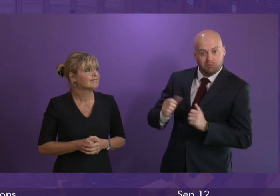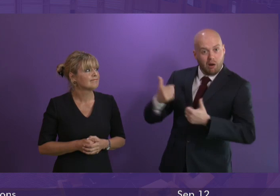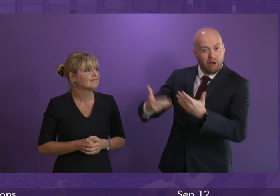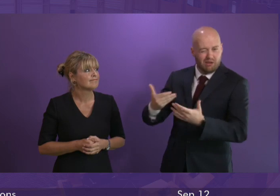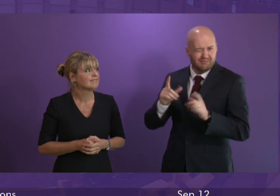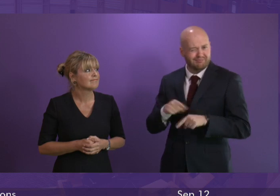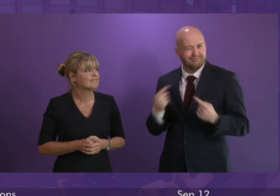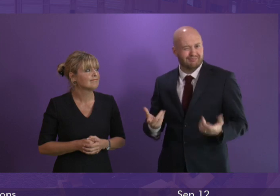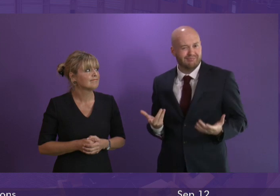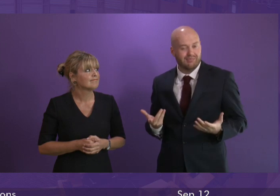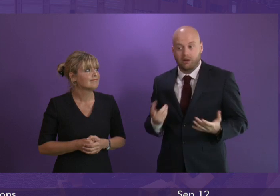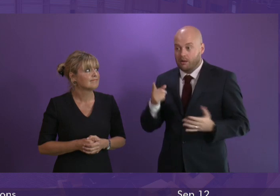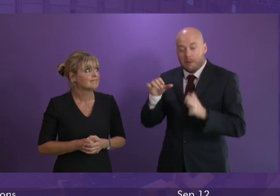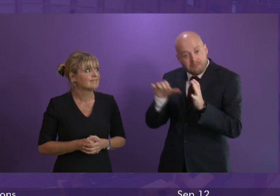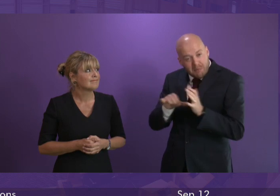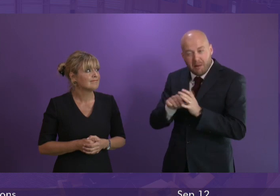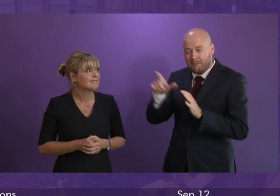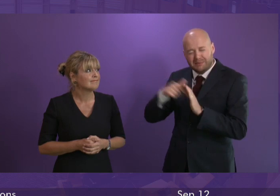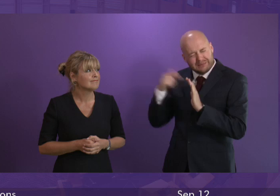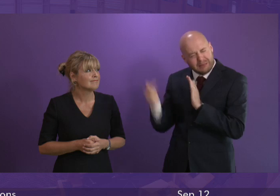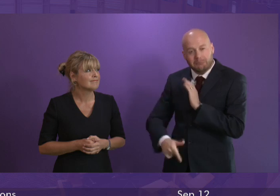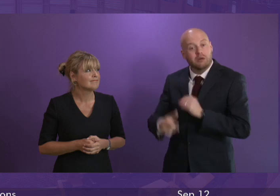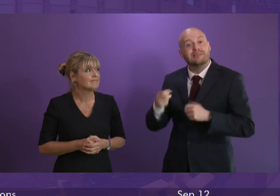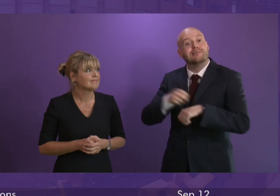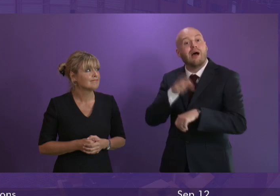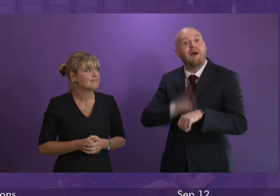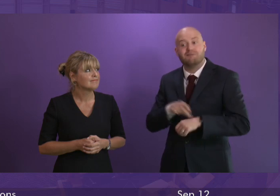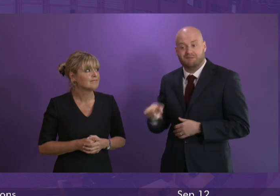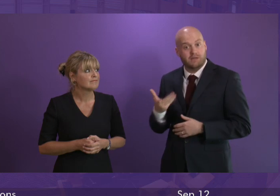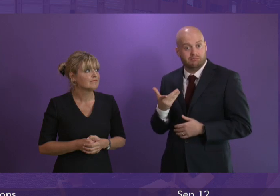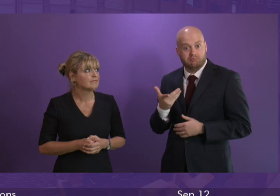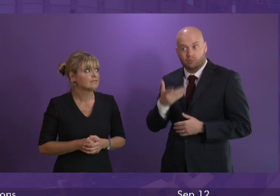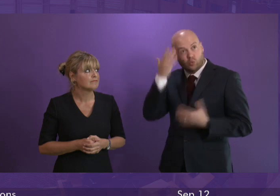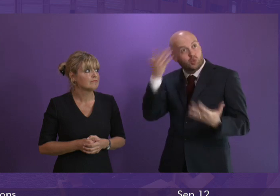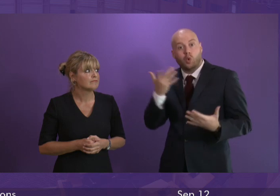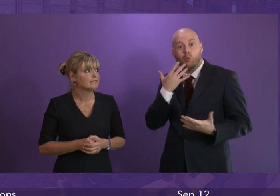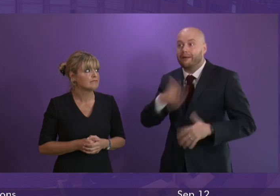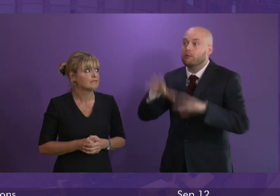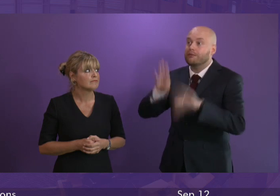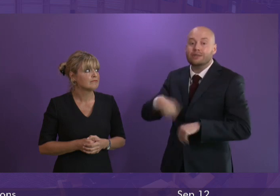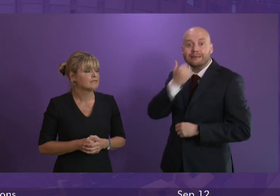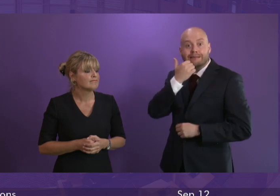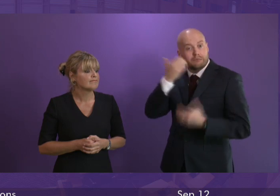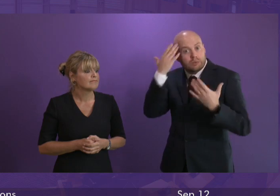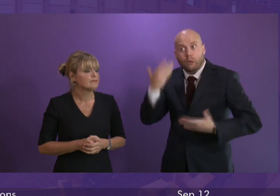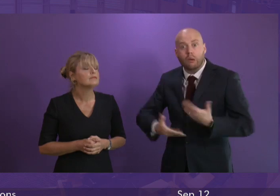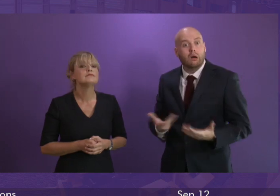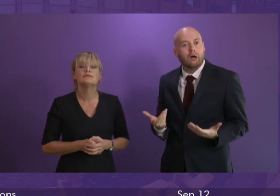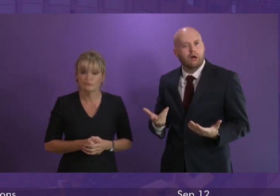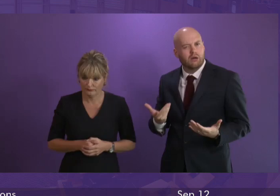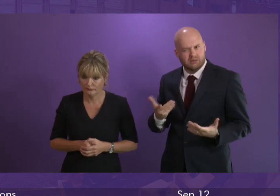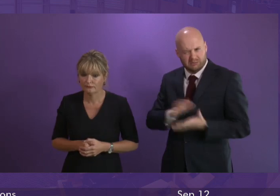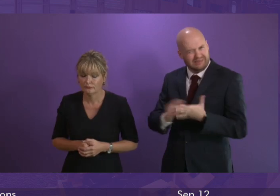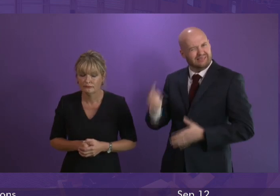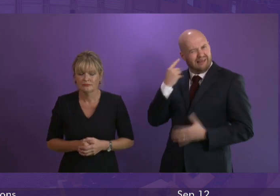problems, staff were actually emailed and told they couldn't even be given a completion date. Didn't that ring alarm bells? First Minister.